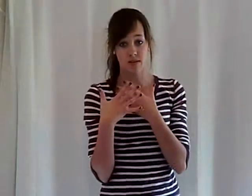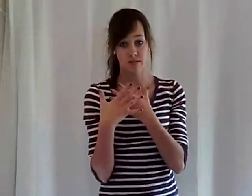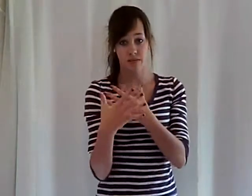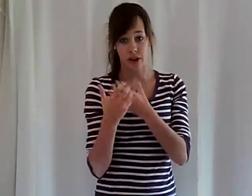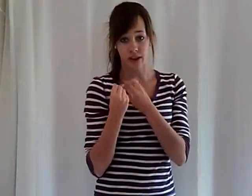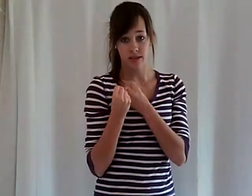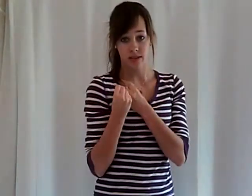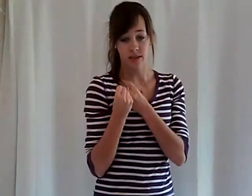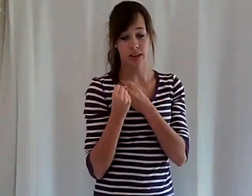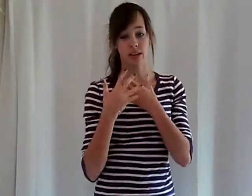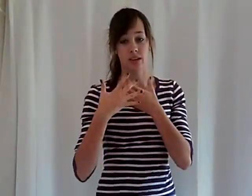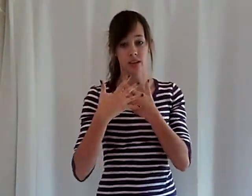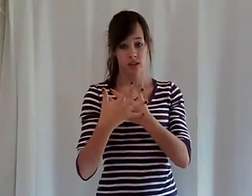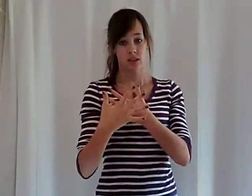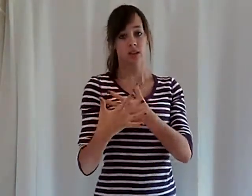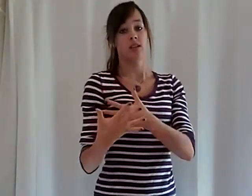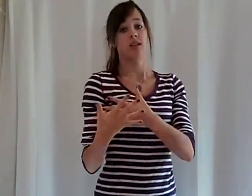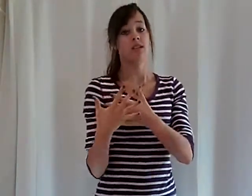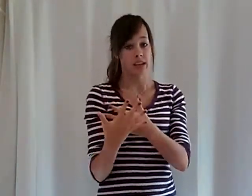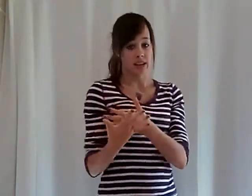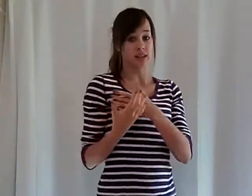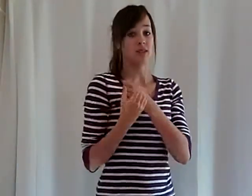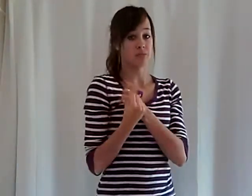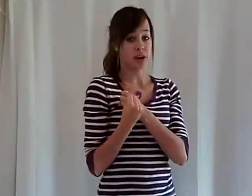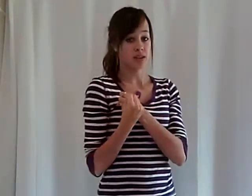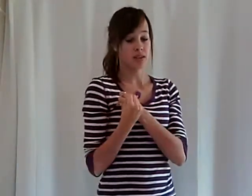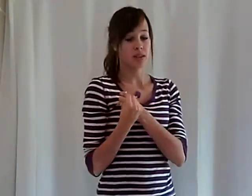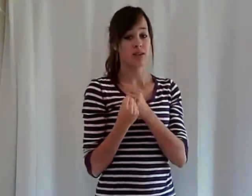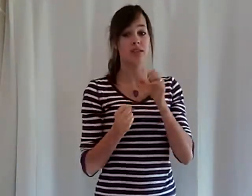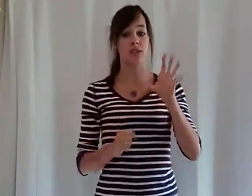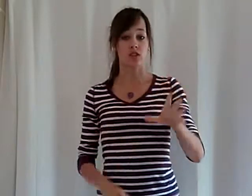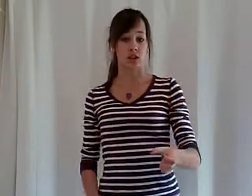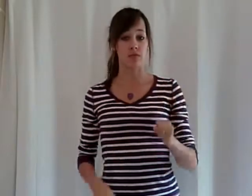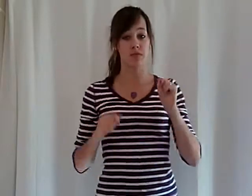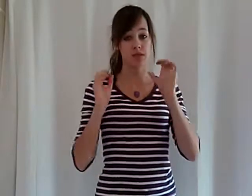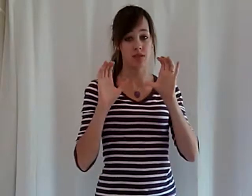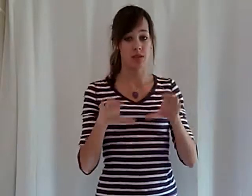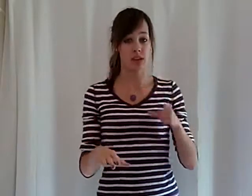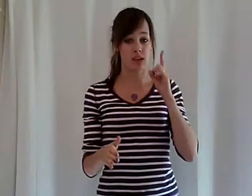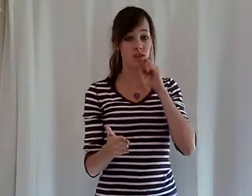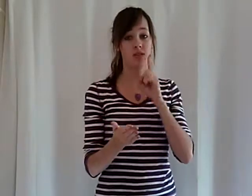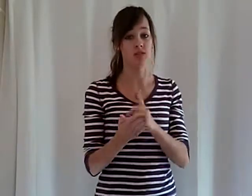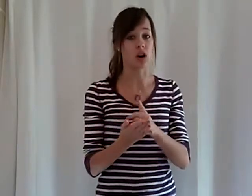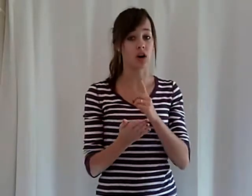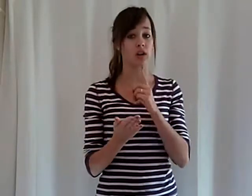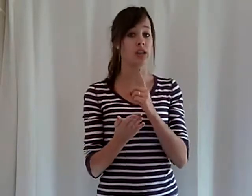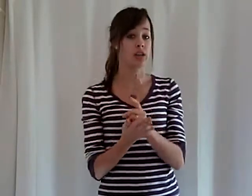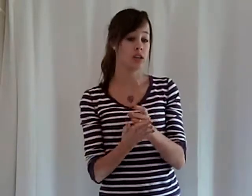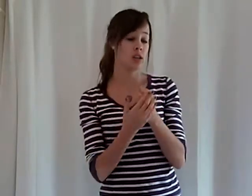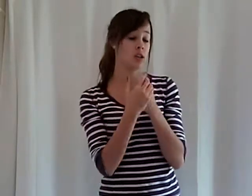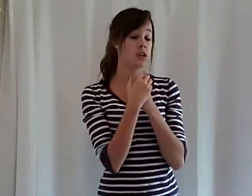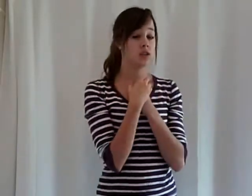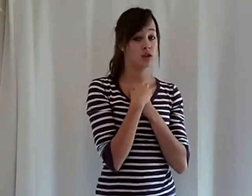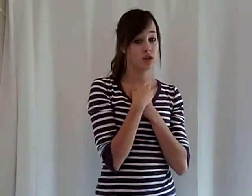deep breath, like, take a deep breath, then jump, then fall into me.